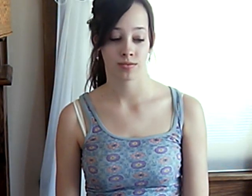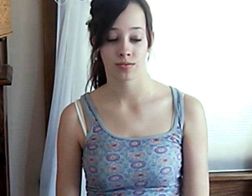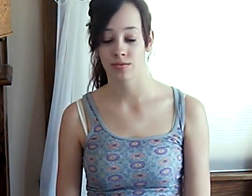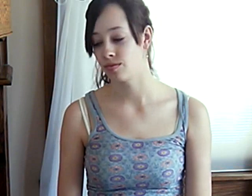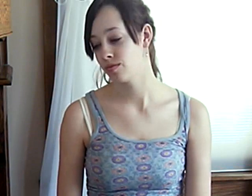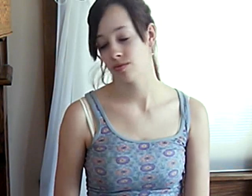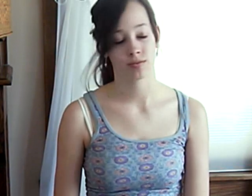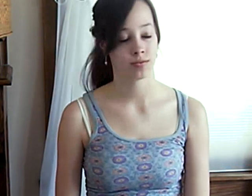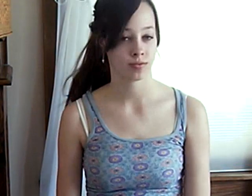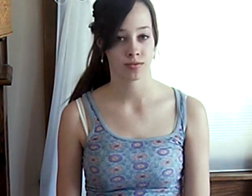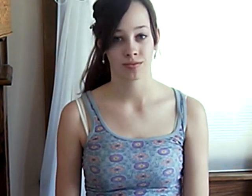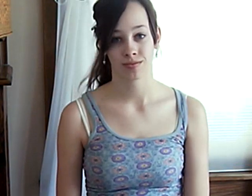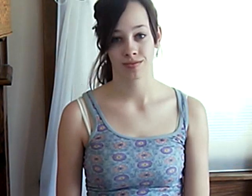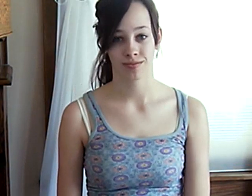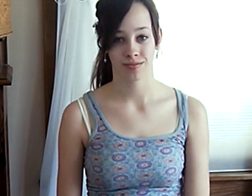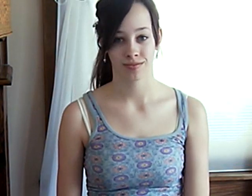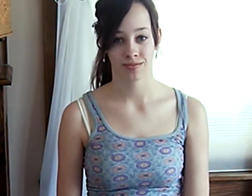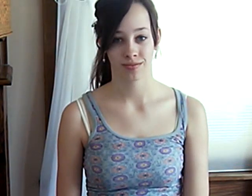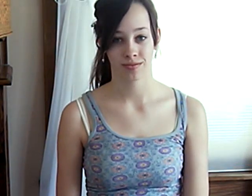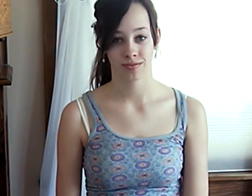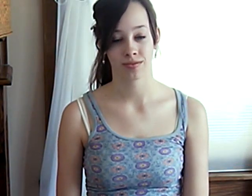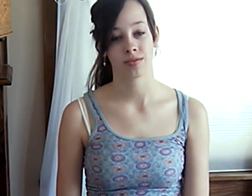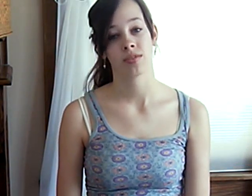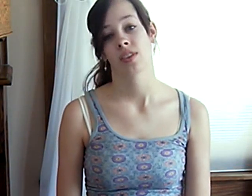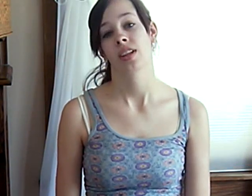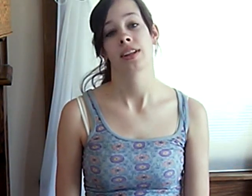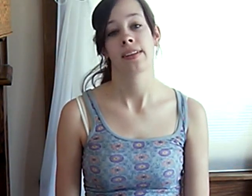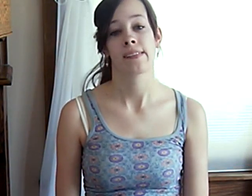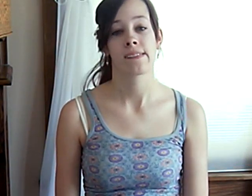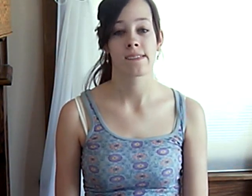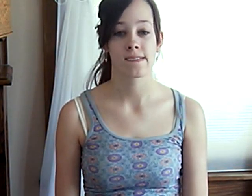Come on. I hope so.